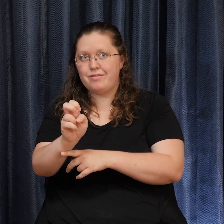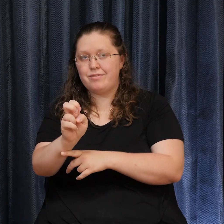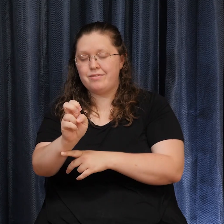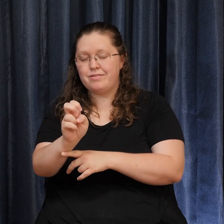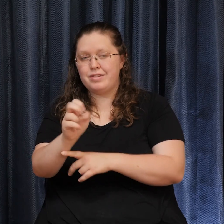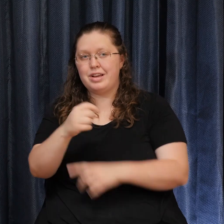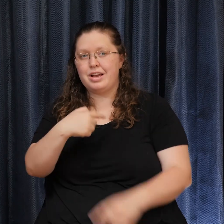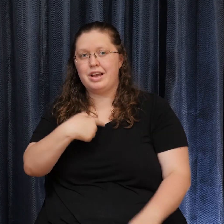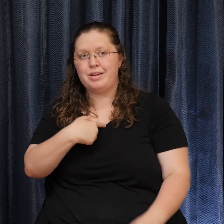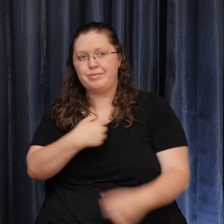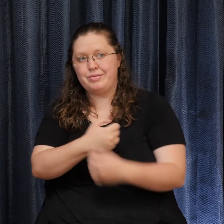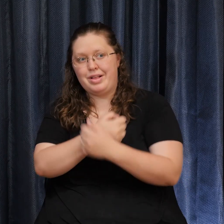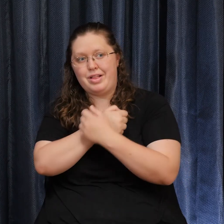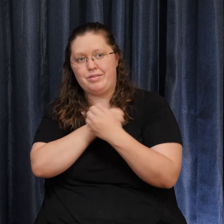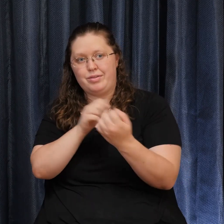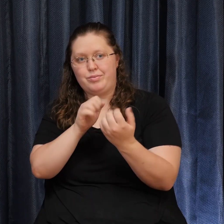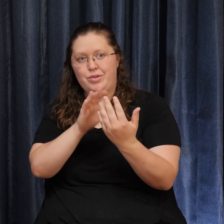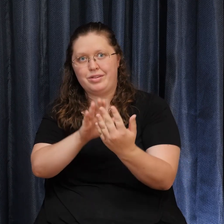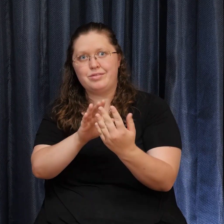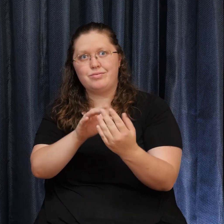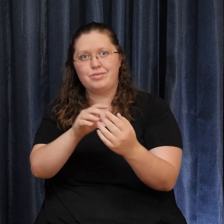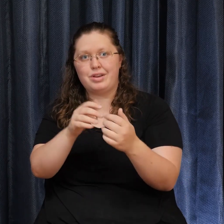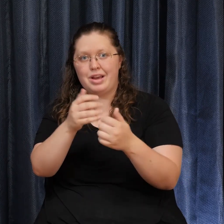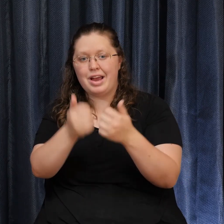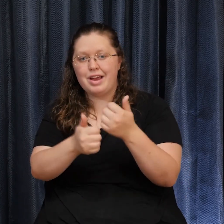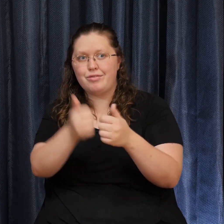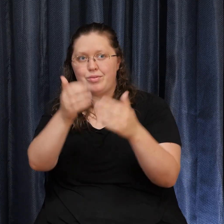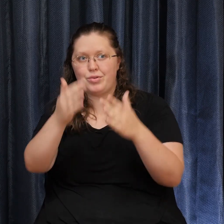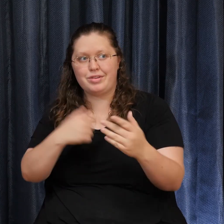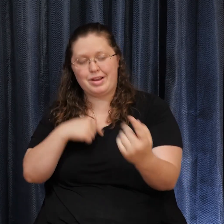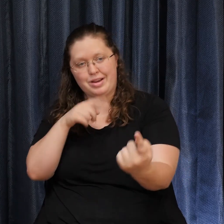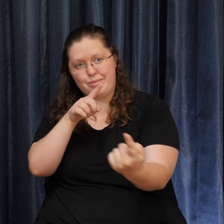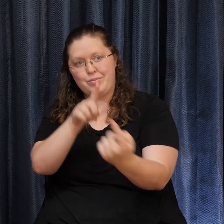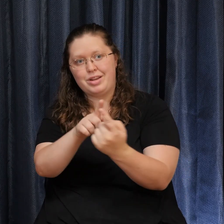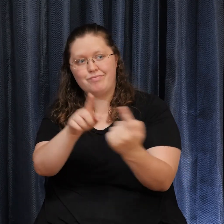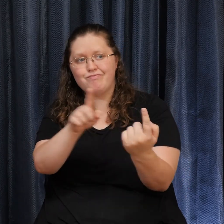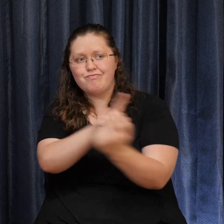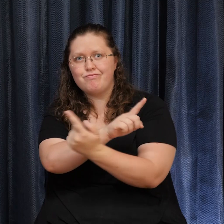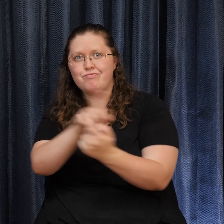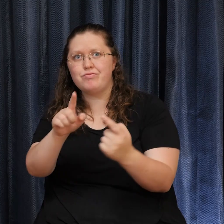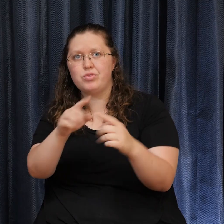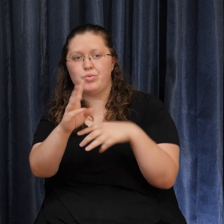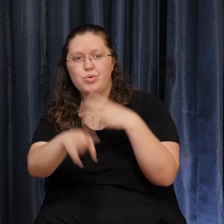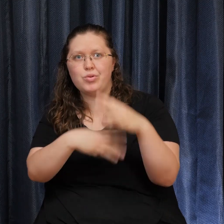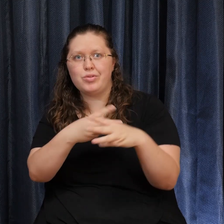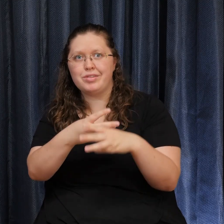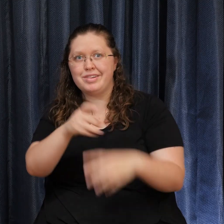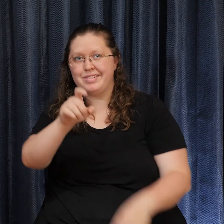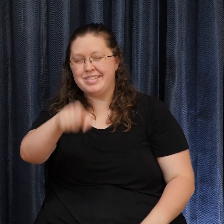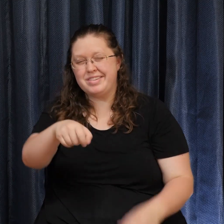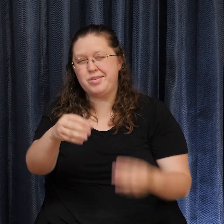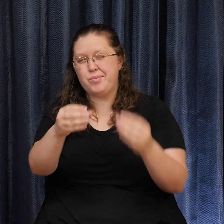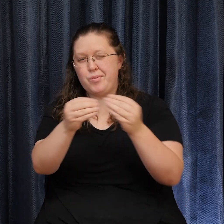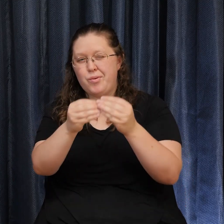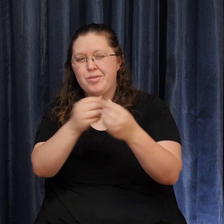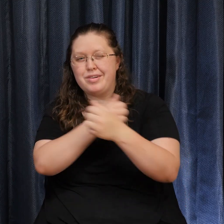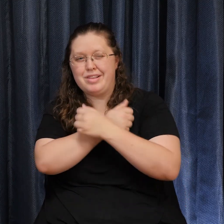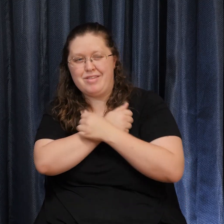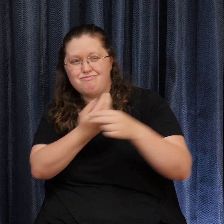everyone I meet. It's been said that the world needs more love. The truth is that all the love the world could ever need is